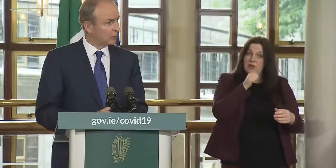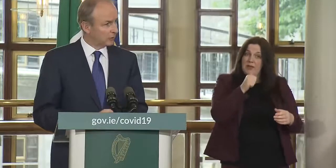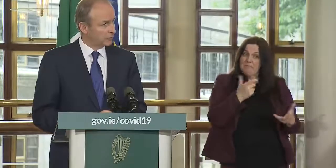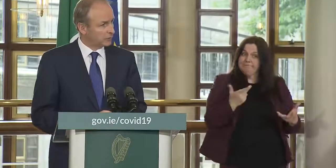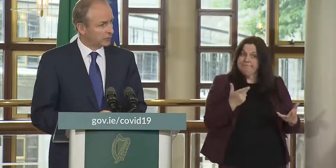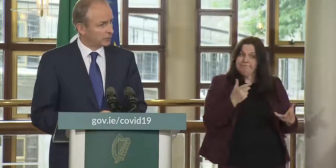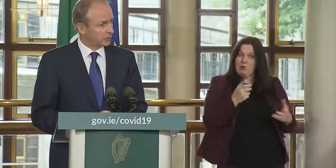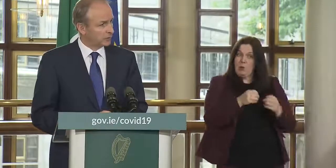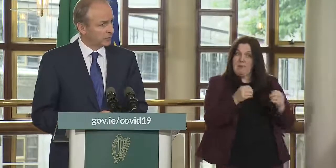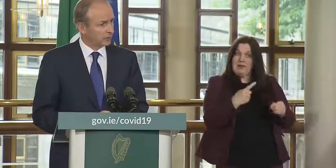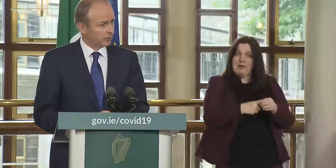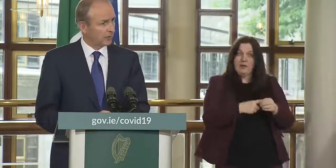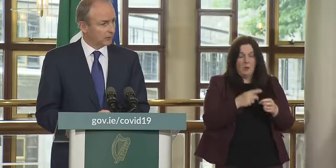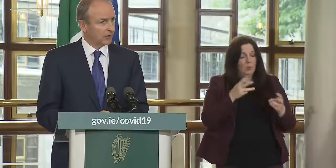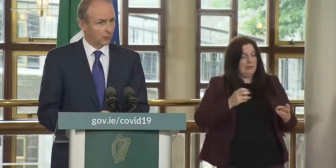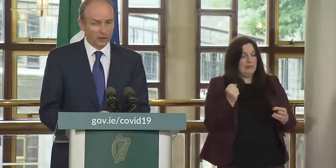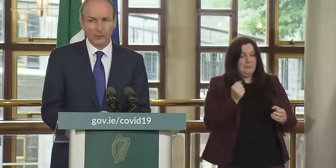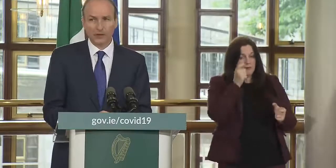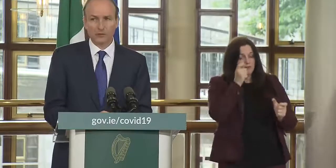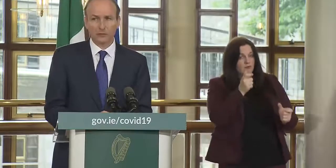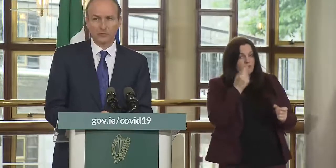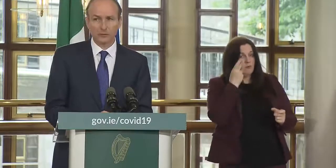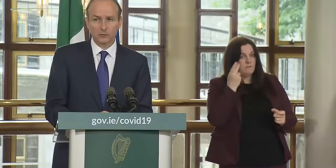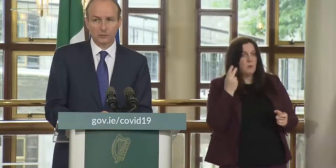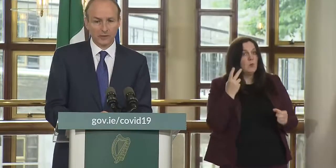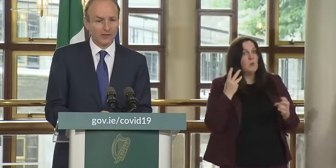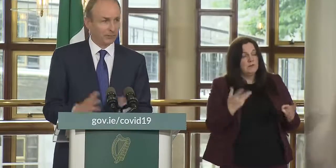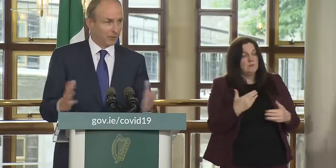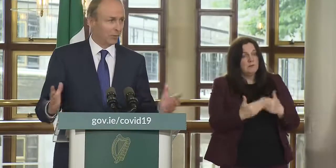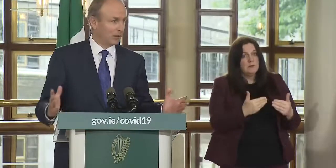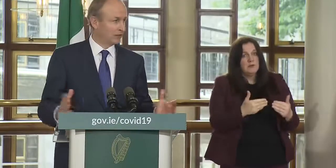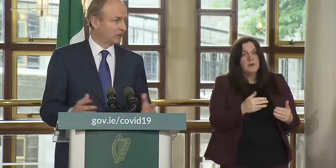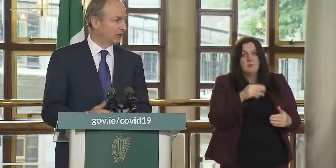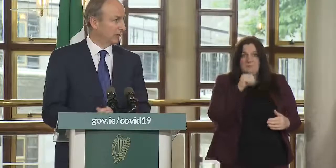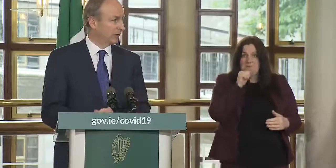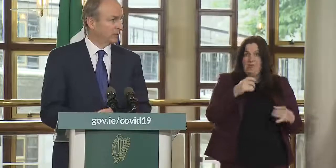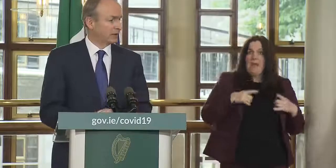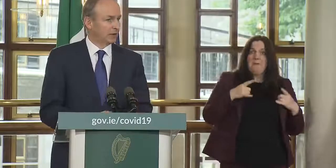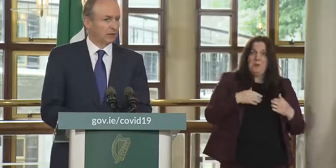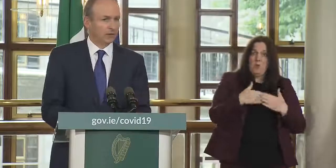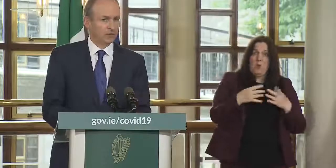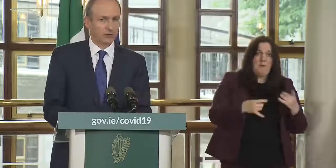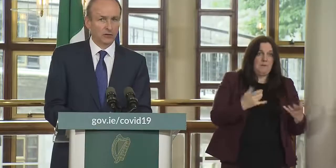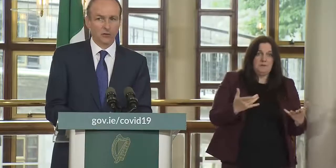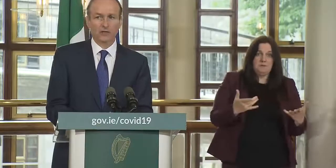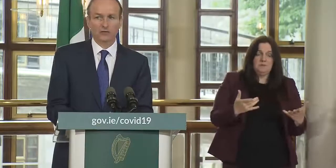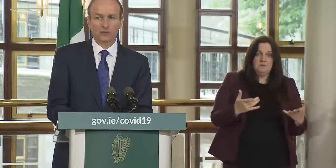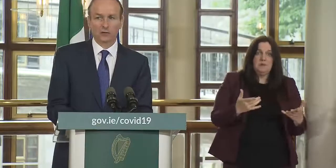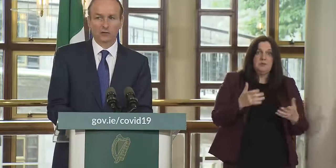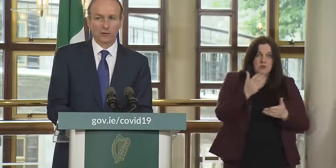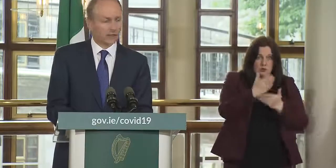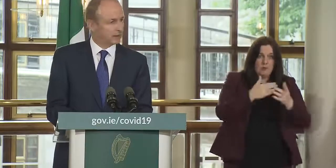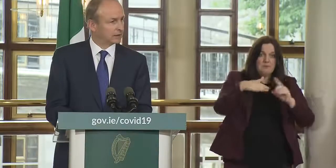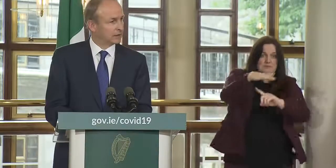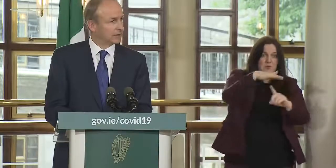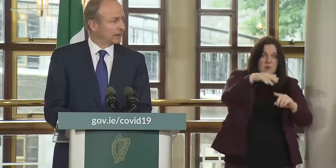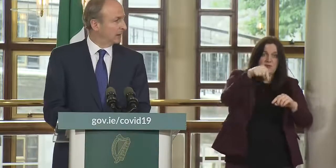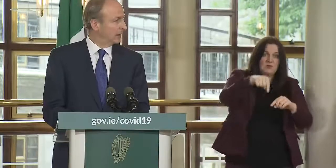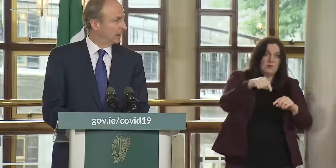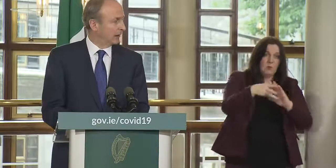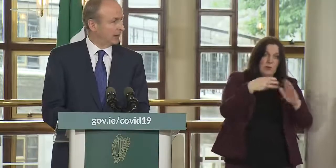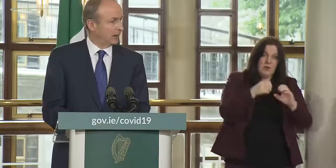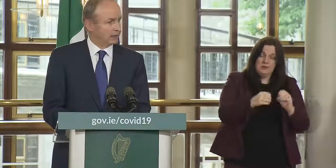are keeping it under review that's what i'm saying we're keeping it under review we're not happy with what transpired in certain locations over the weekend